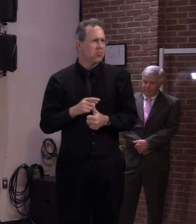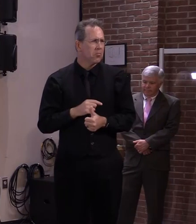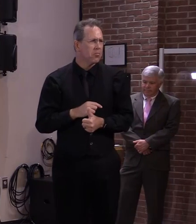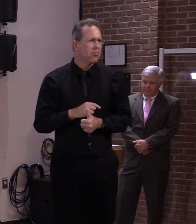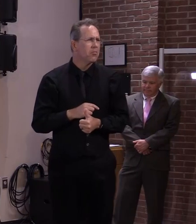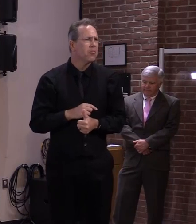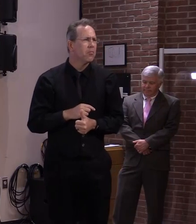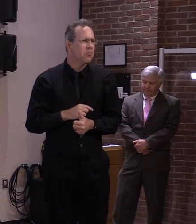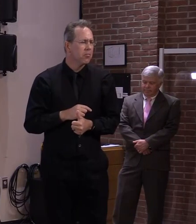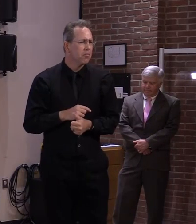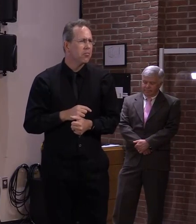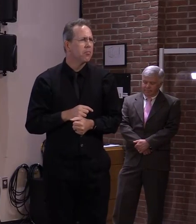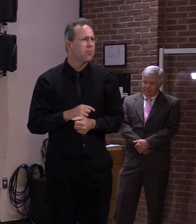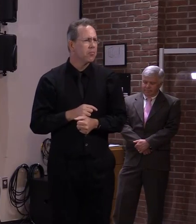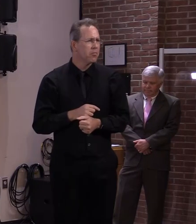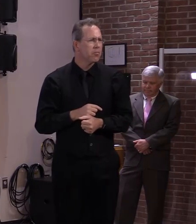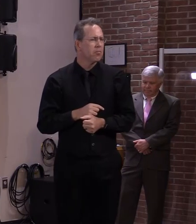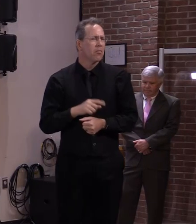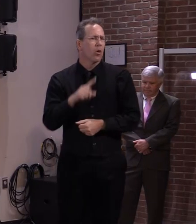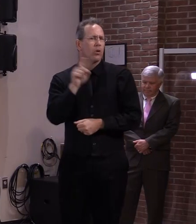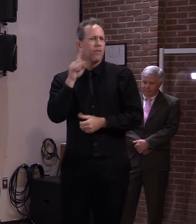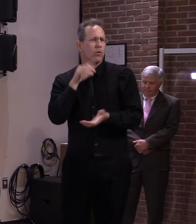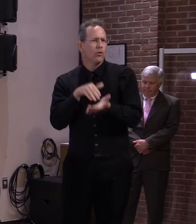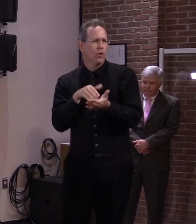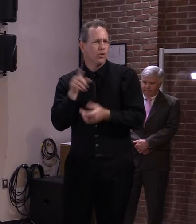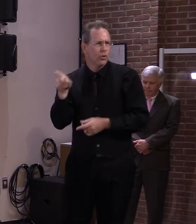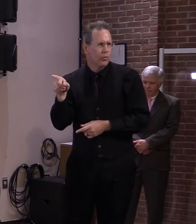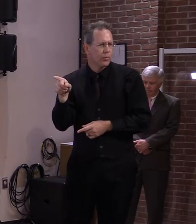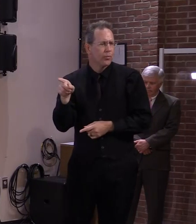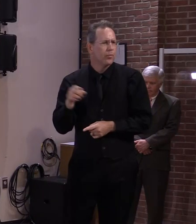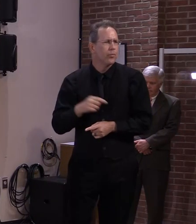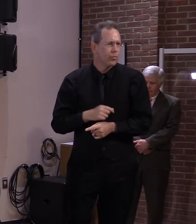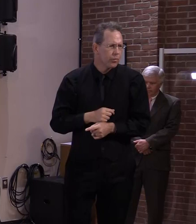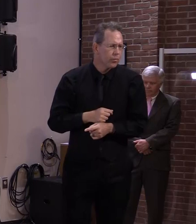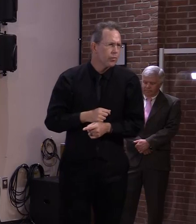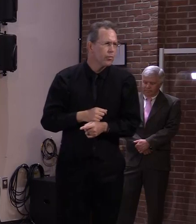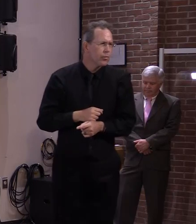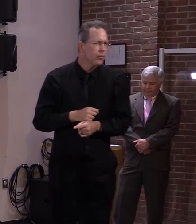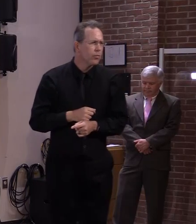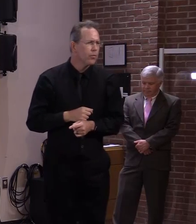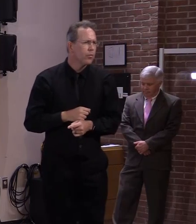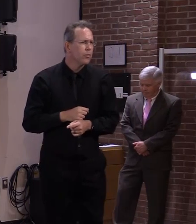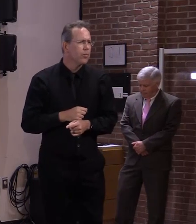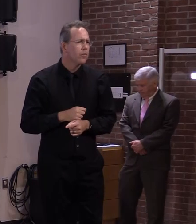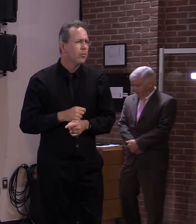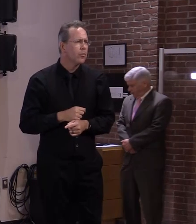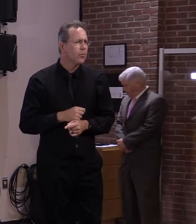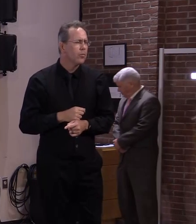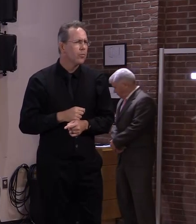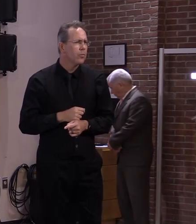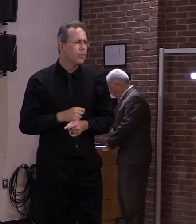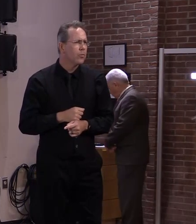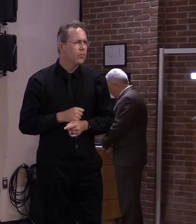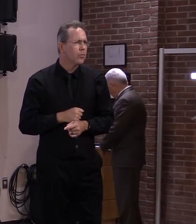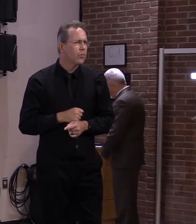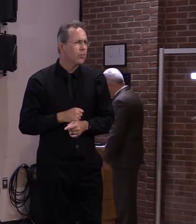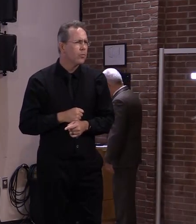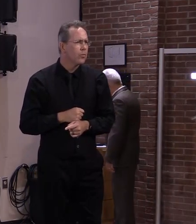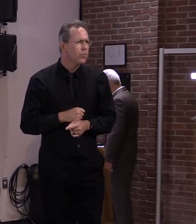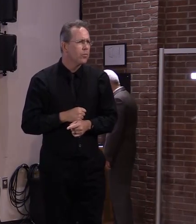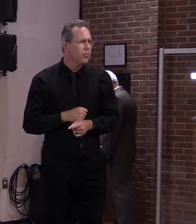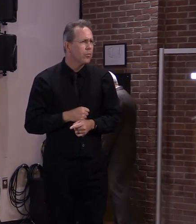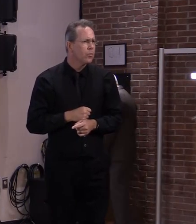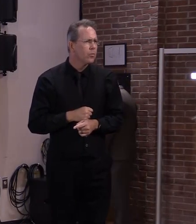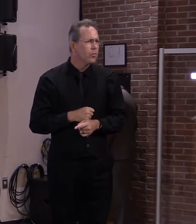earlier, but do you think that COVID is going forward is going to become just an endemic background disease that's going to pop up pretty